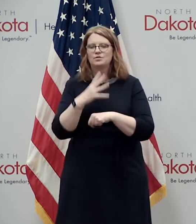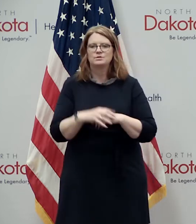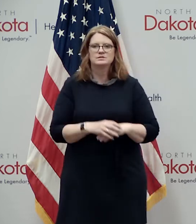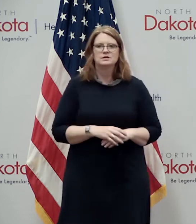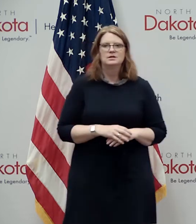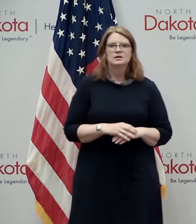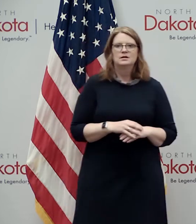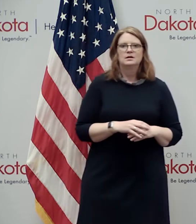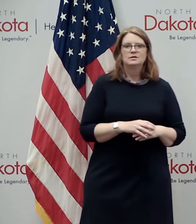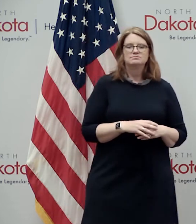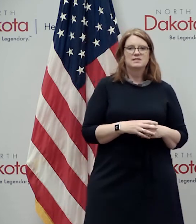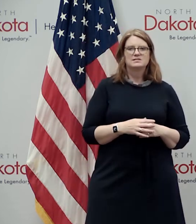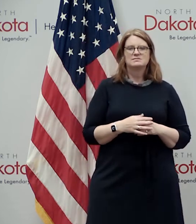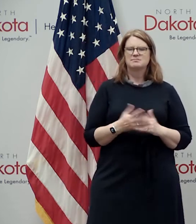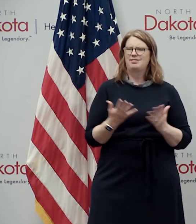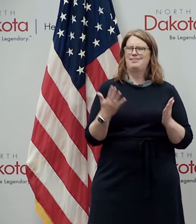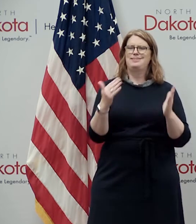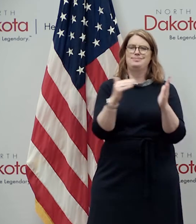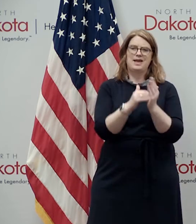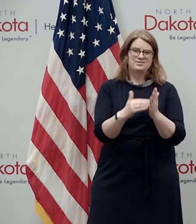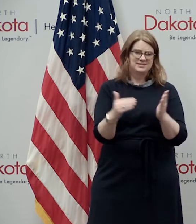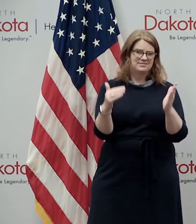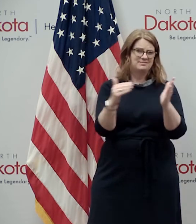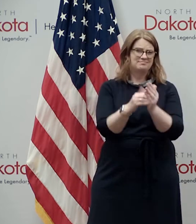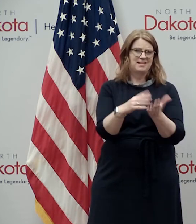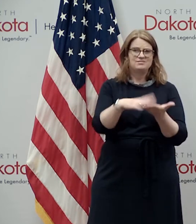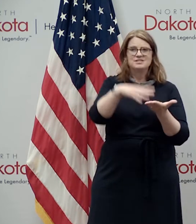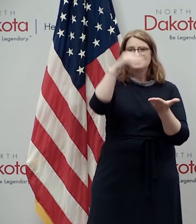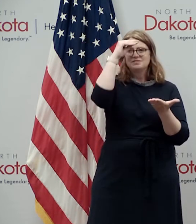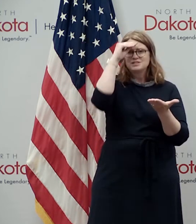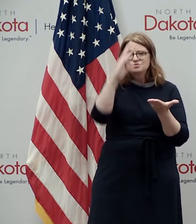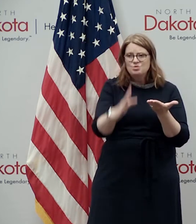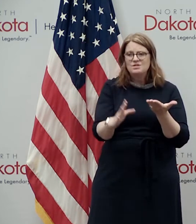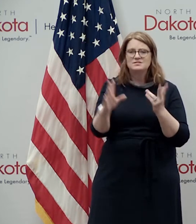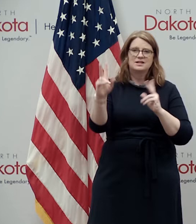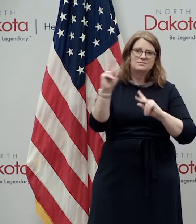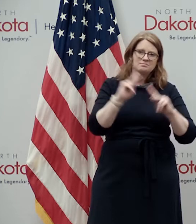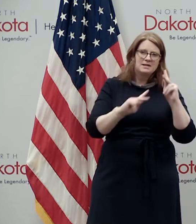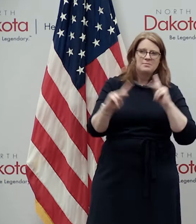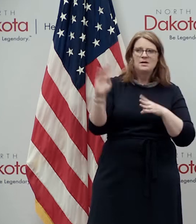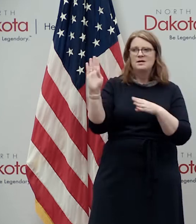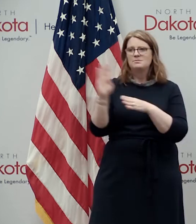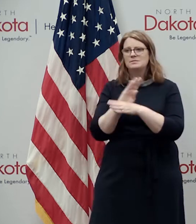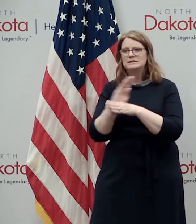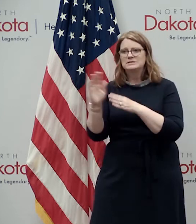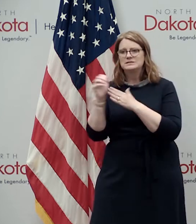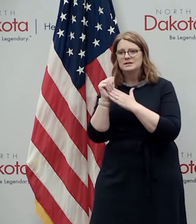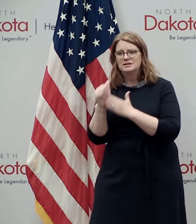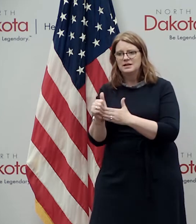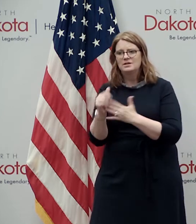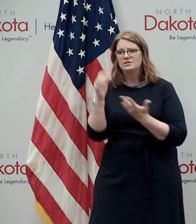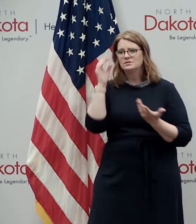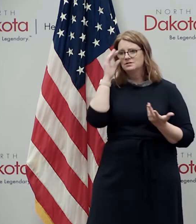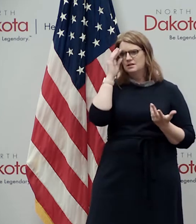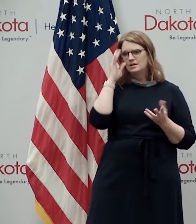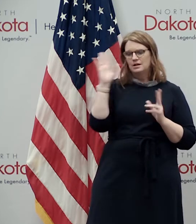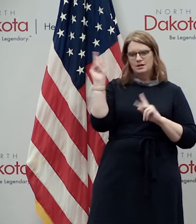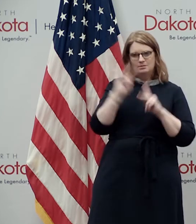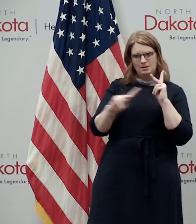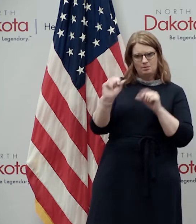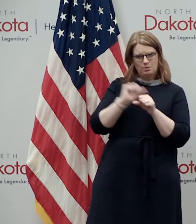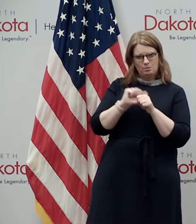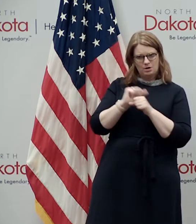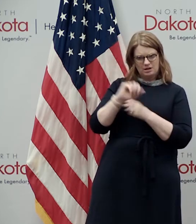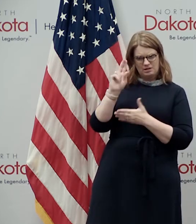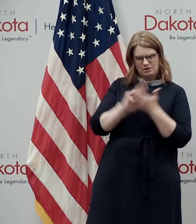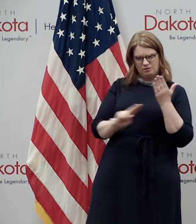are literally thousands of students and individuals and business leaders and people who worked at the university of